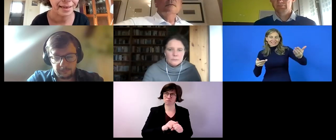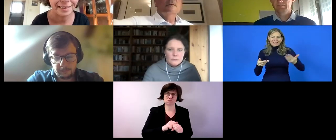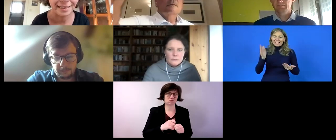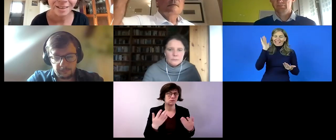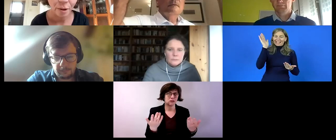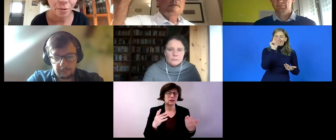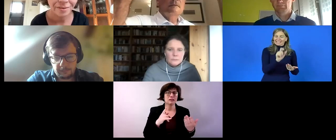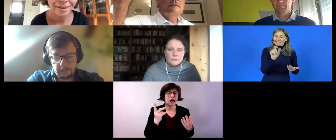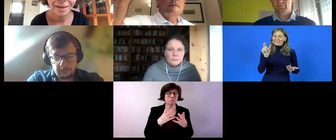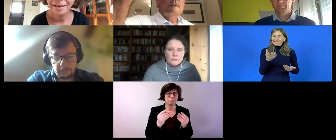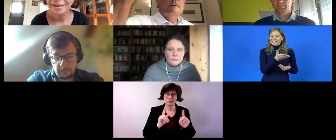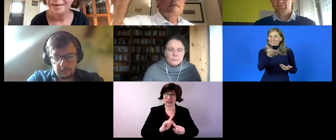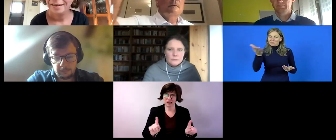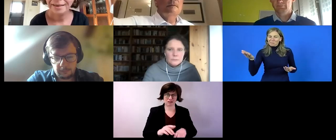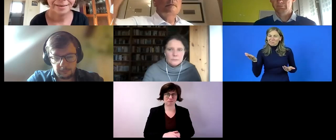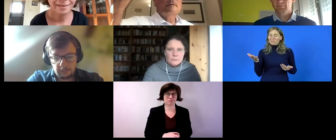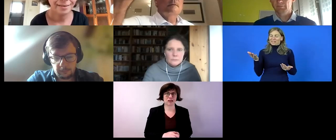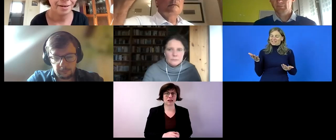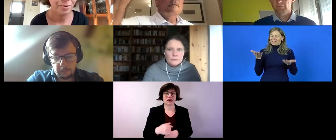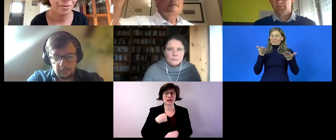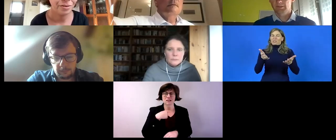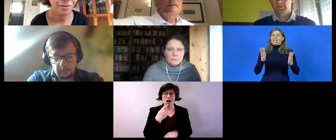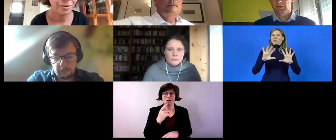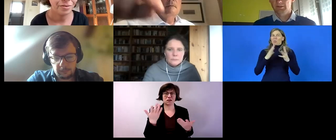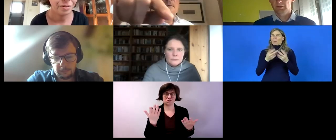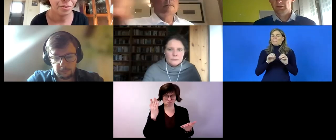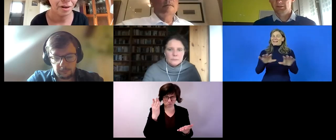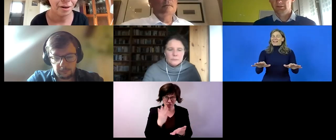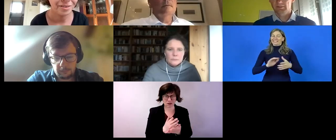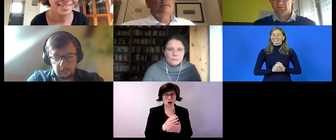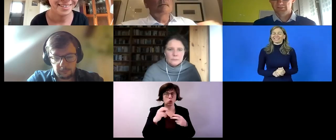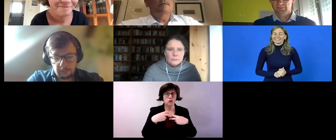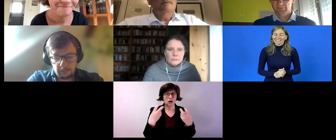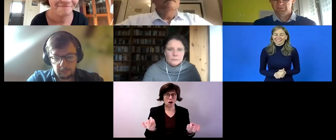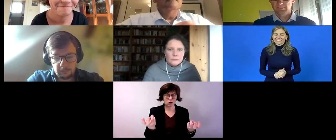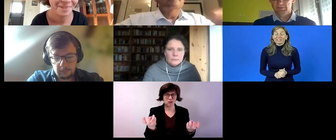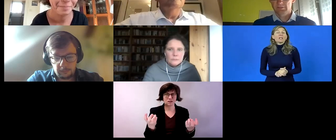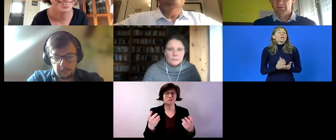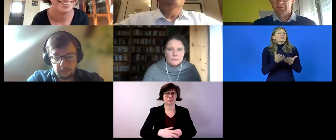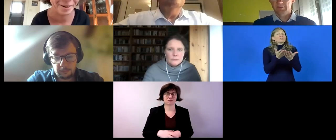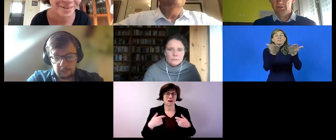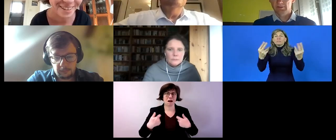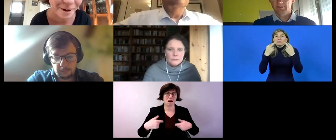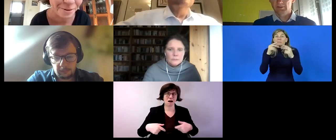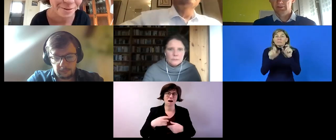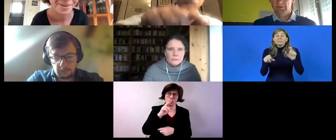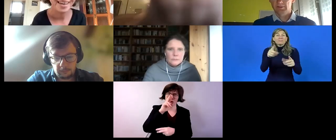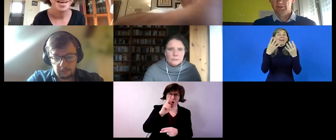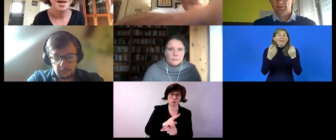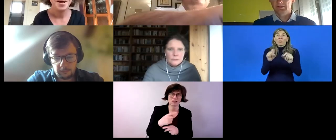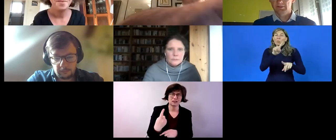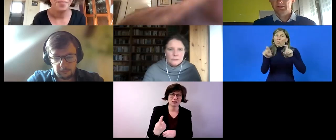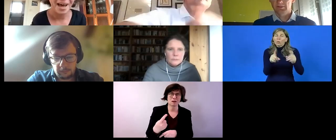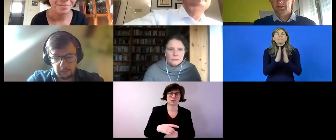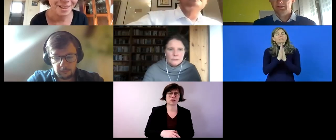uh such webinars please do send us emails uh with all your questions and